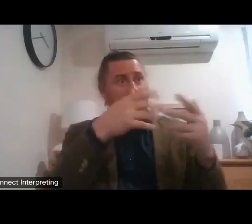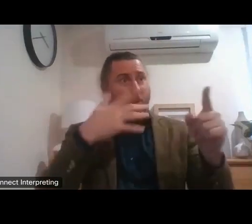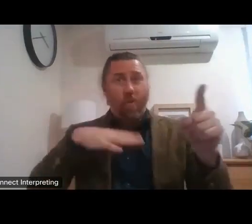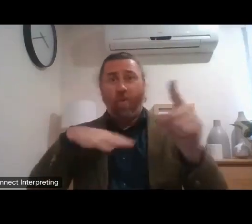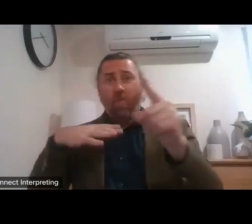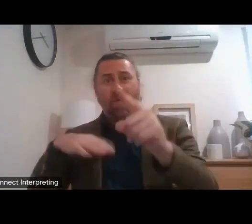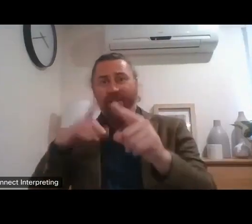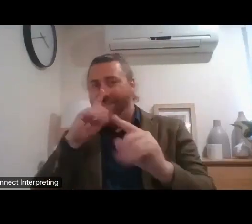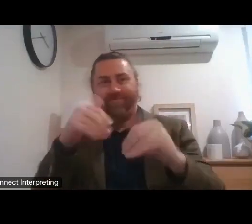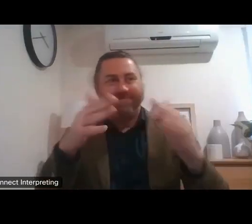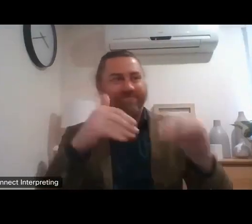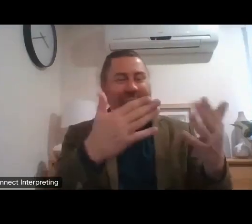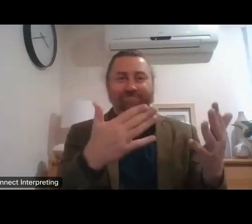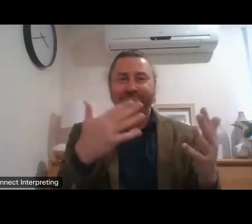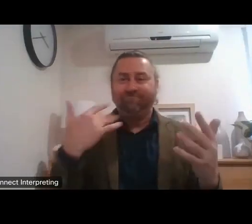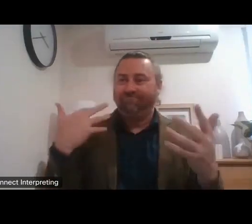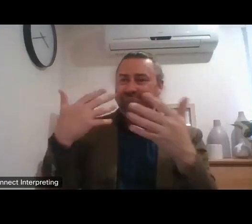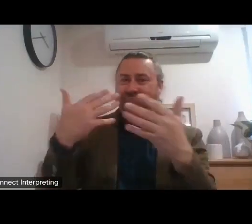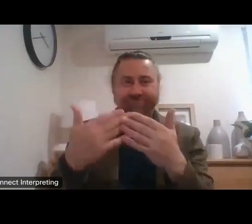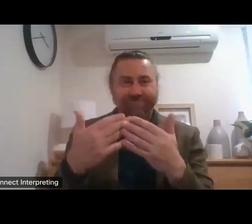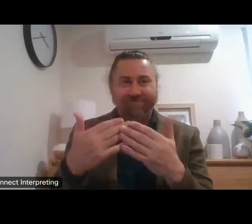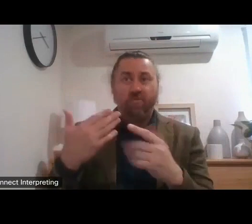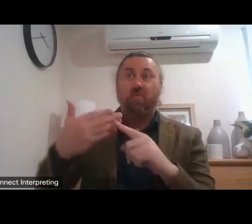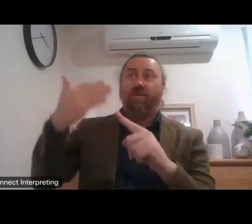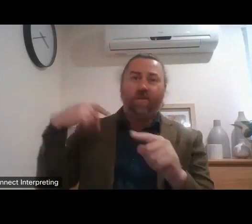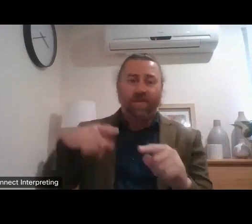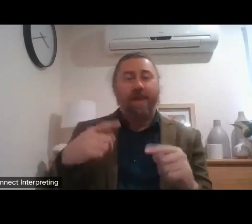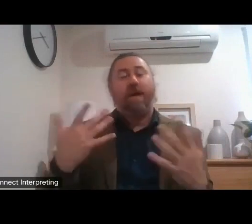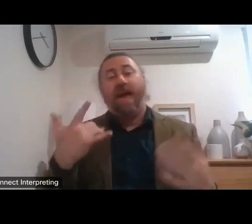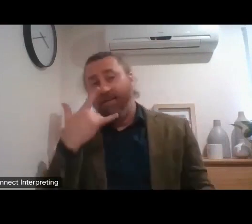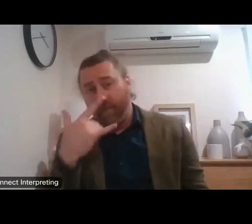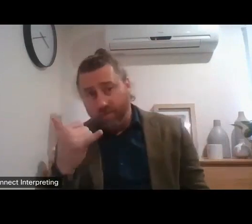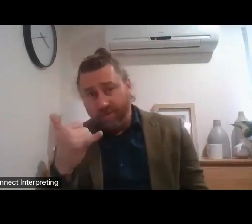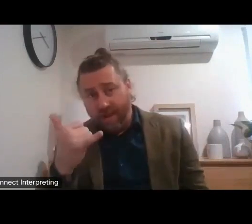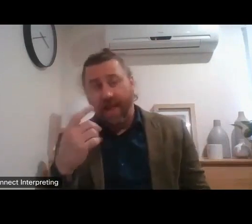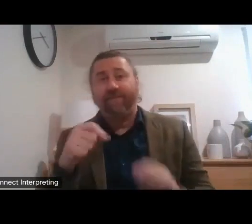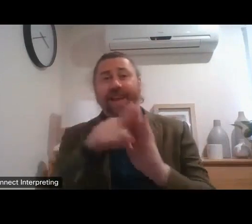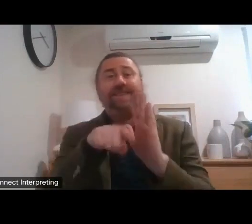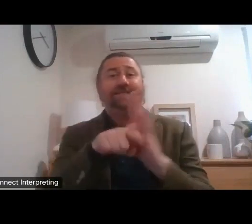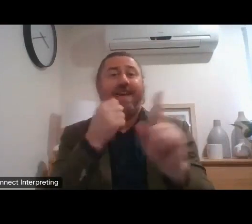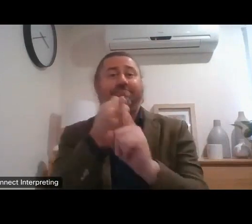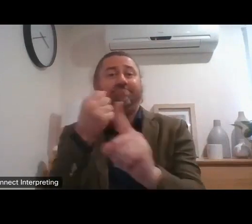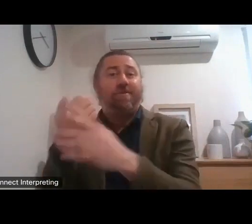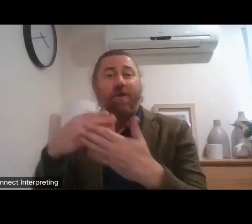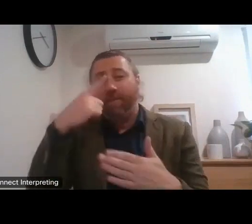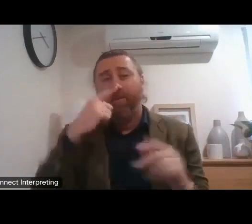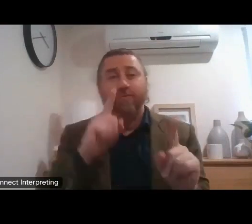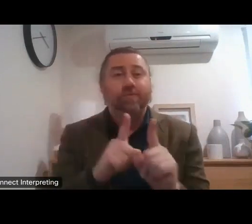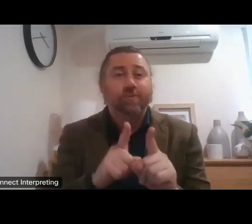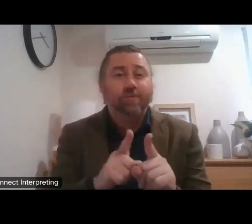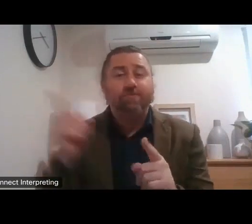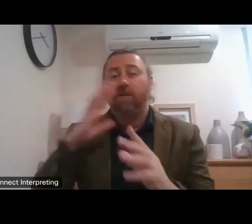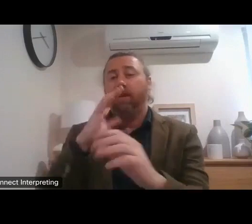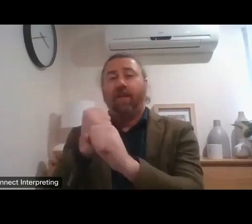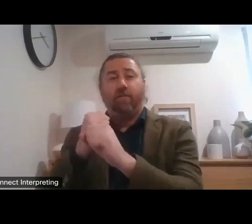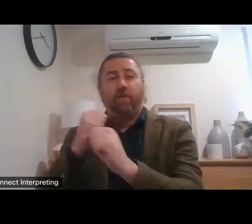negative experiences in my opinion. Too much red tape, too much where the NDIS participating in it and